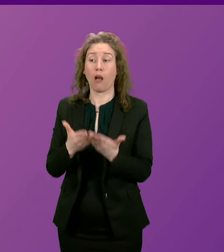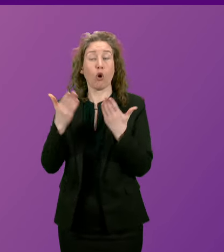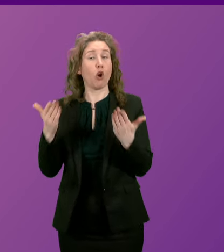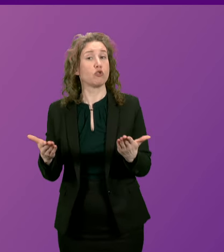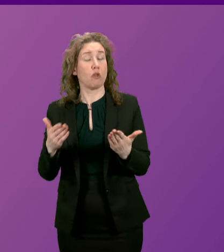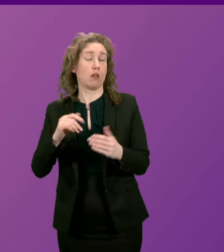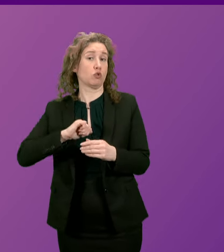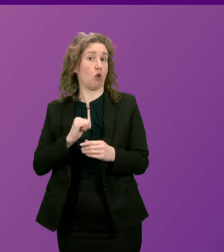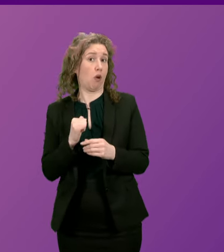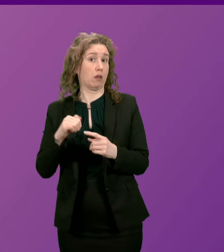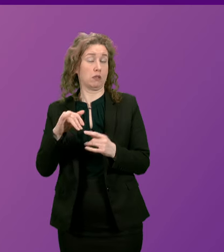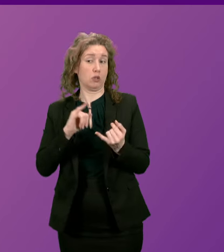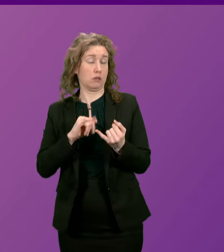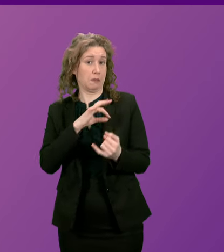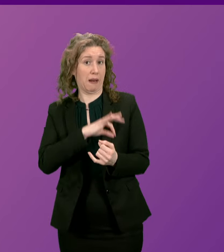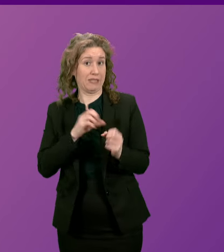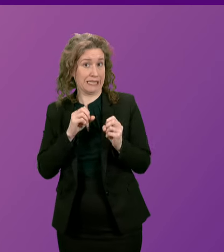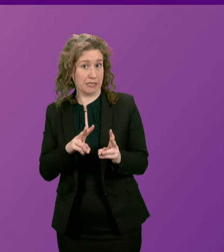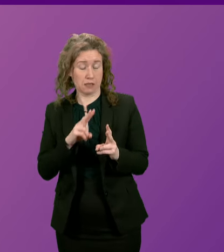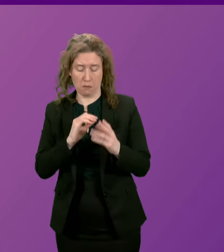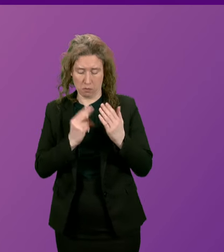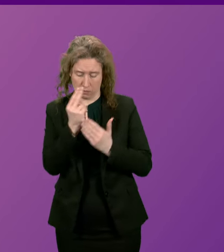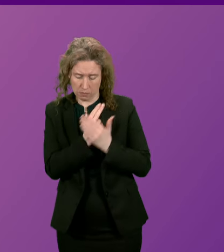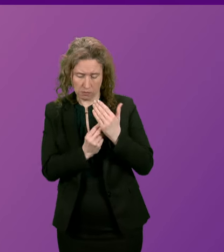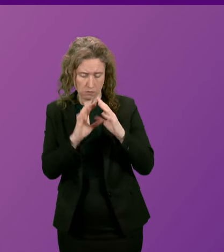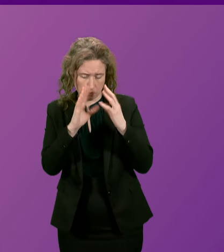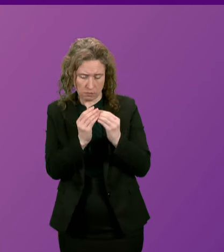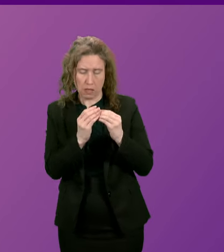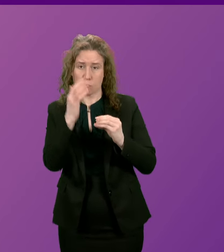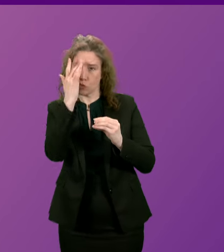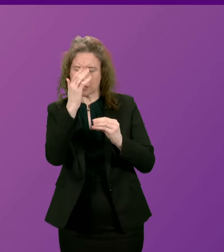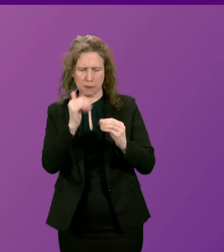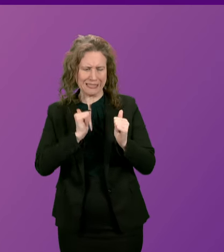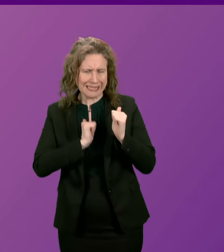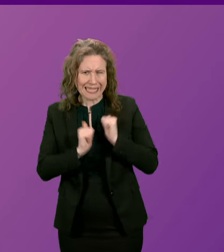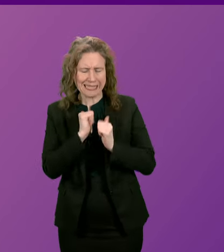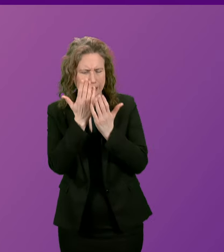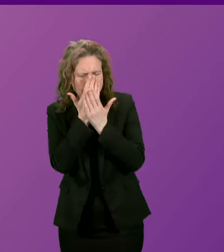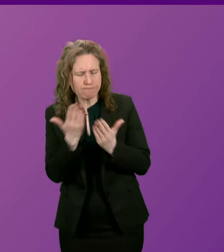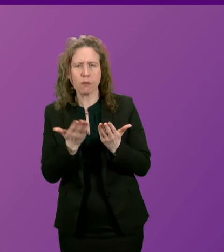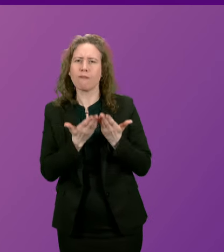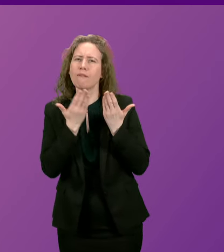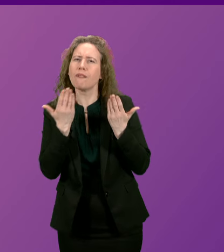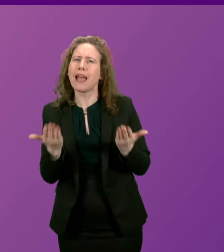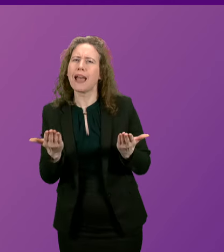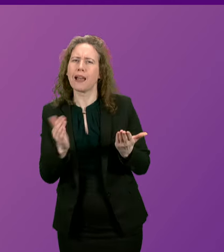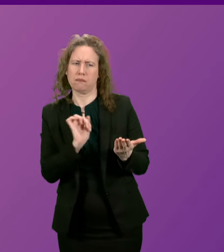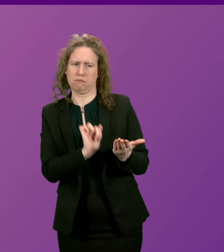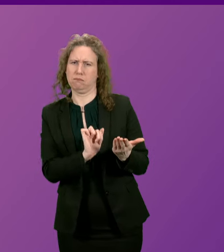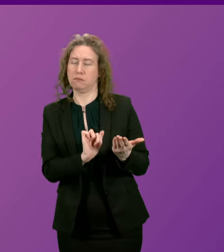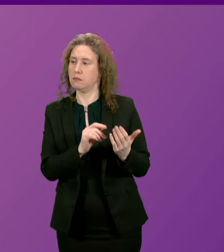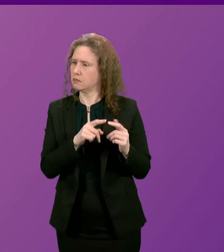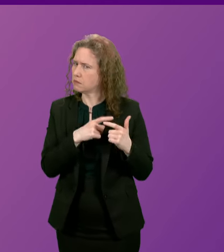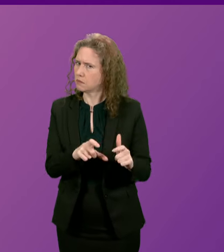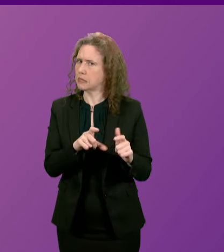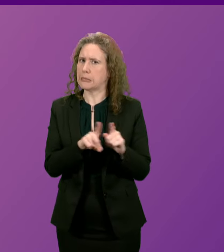social security system was designed as foundation blocks with the principles of dignity fairness and respect those